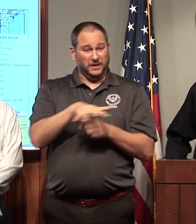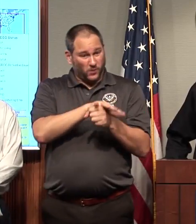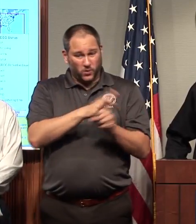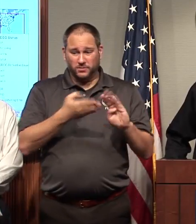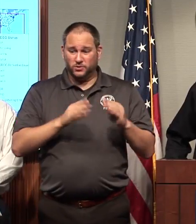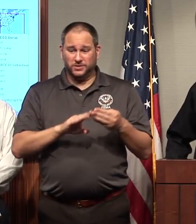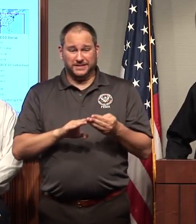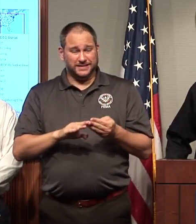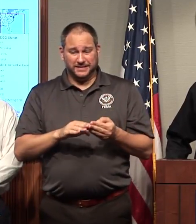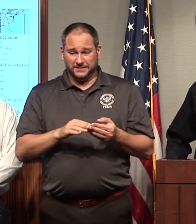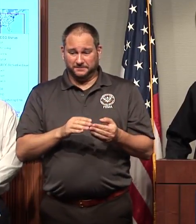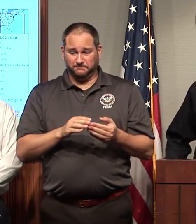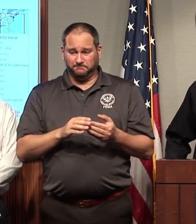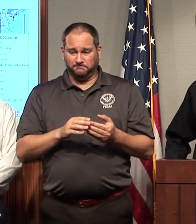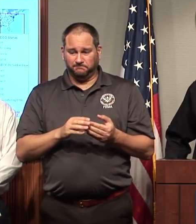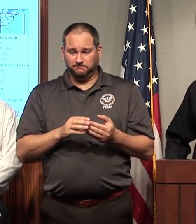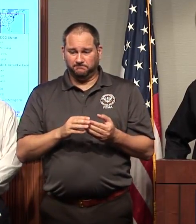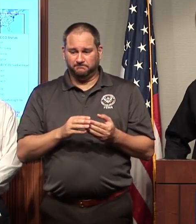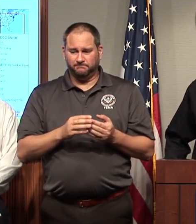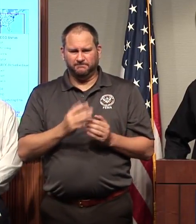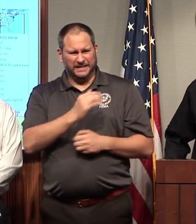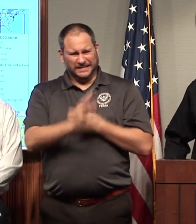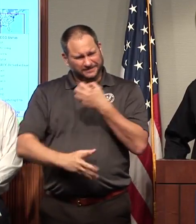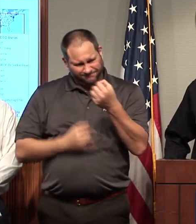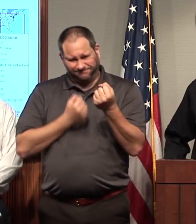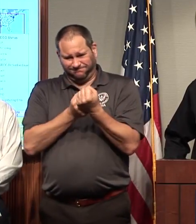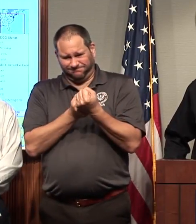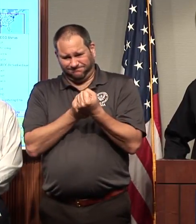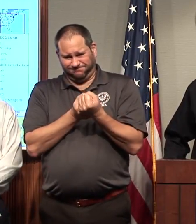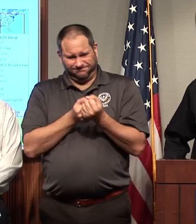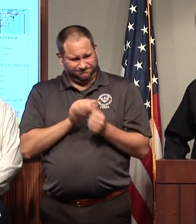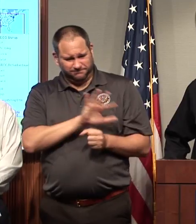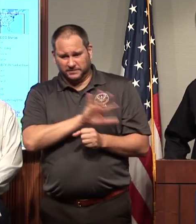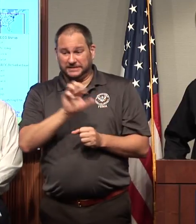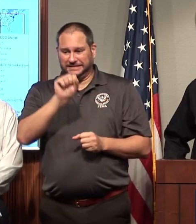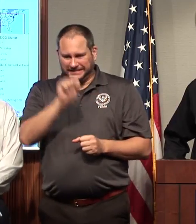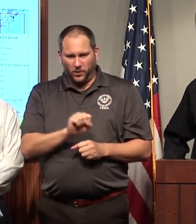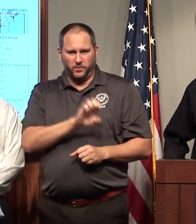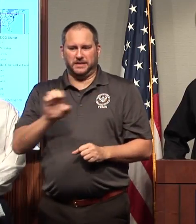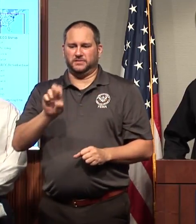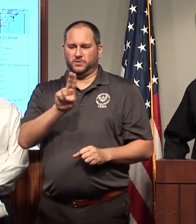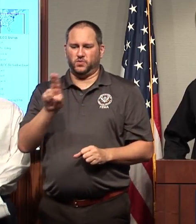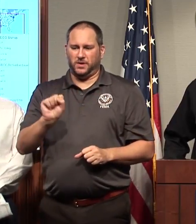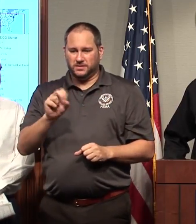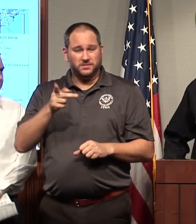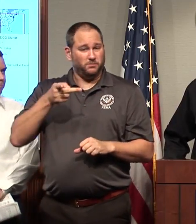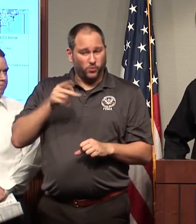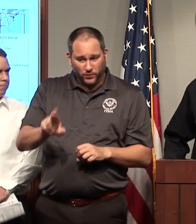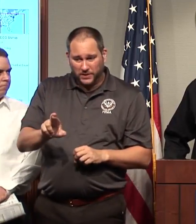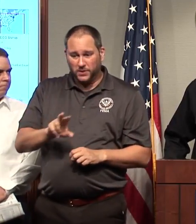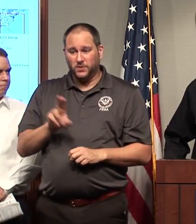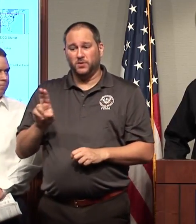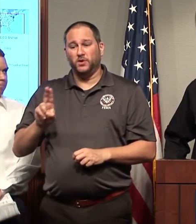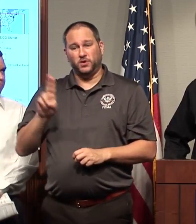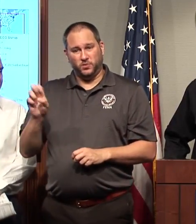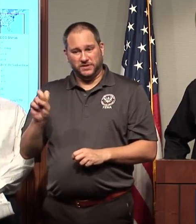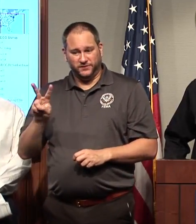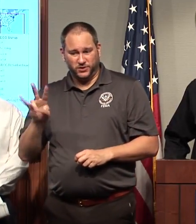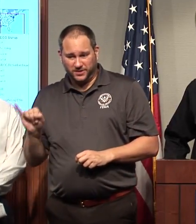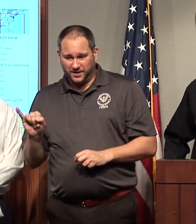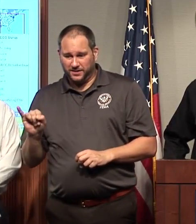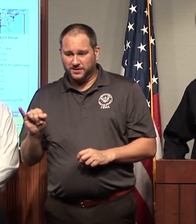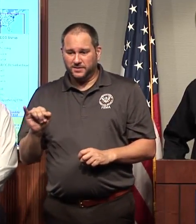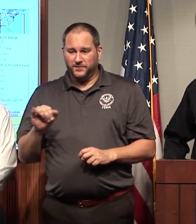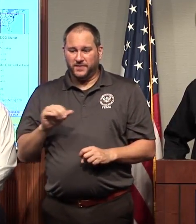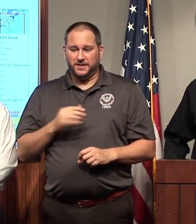the southeastern United States and our partners in Puerto Rico and the Virgin Islands, as well as the Seminole Tribe. You know, the whole community needs to be